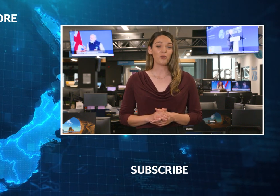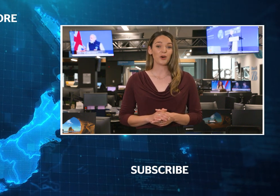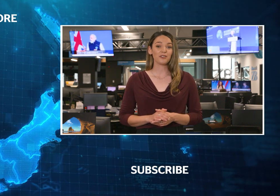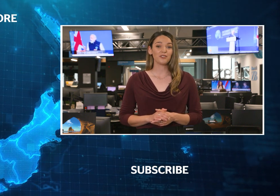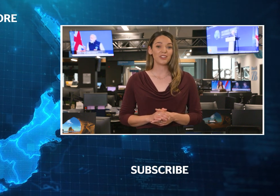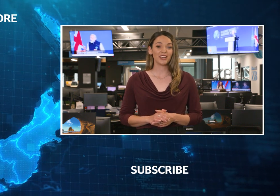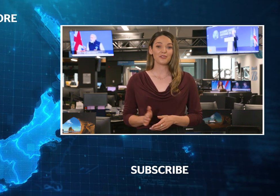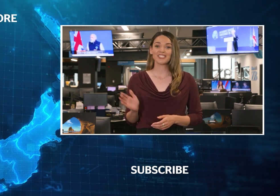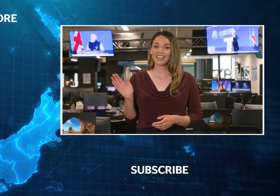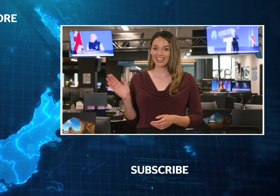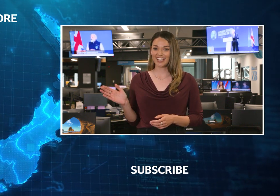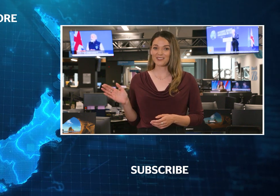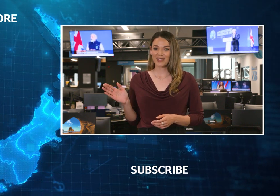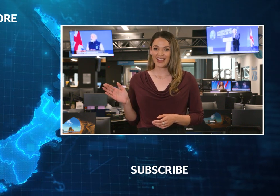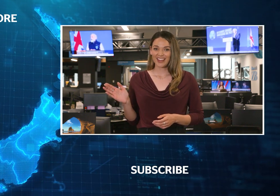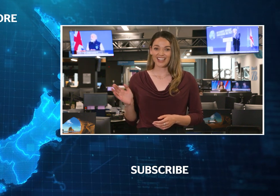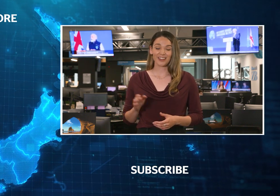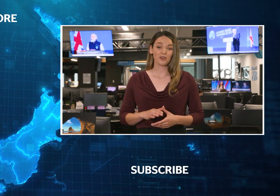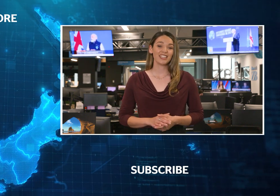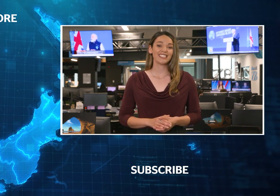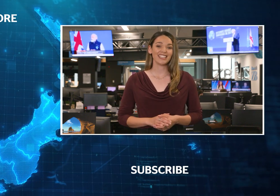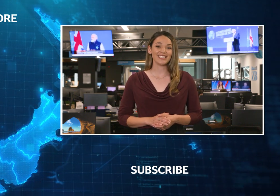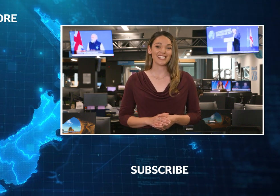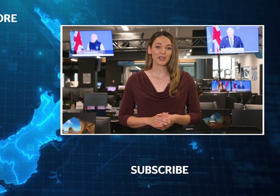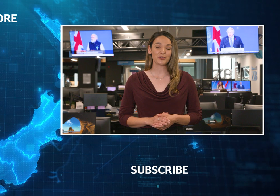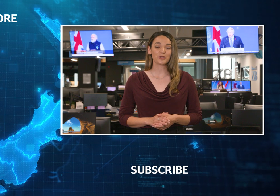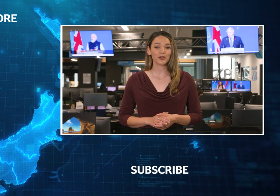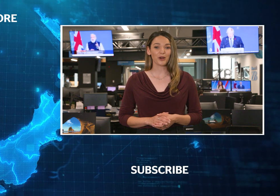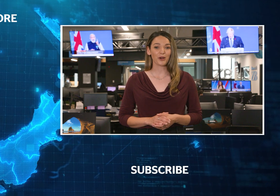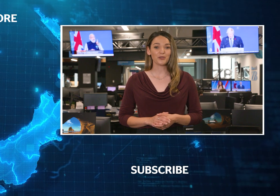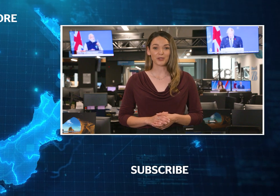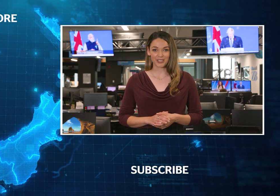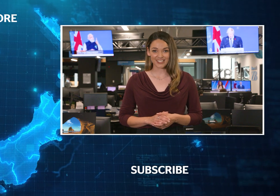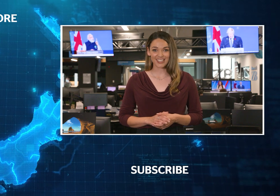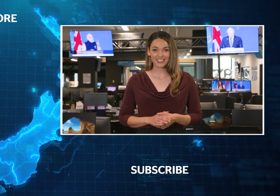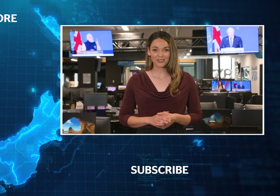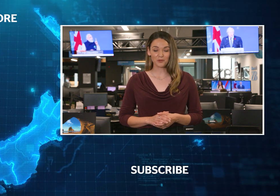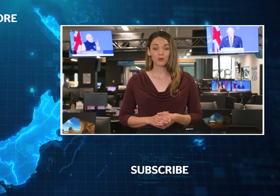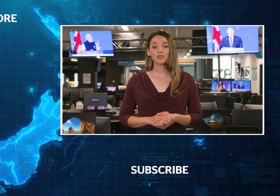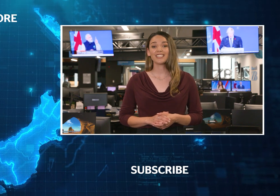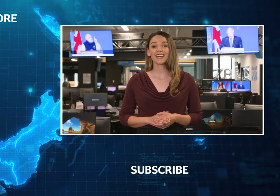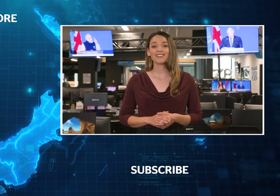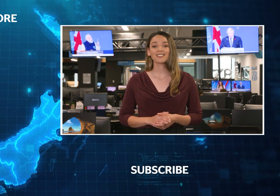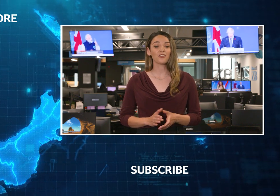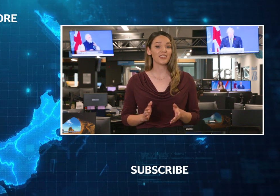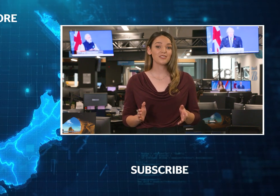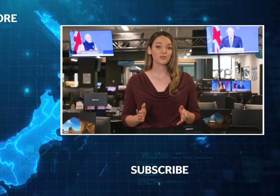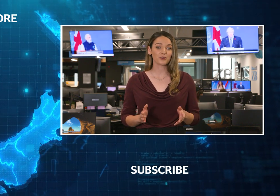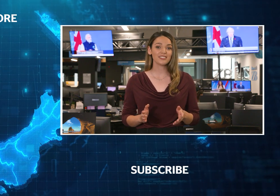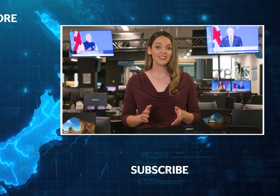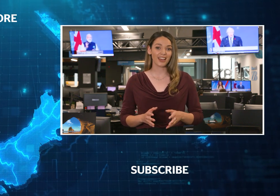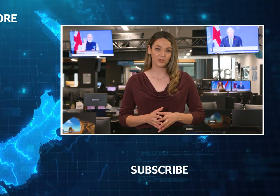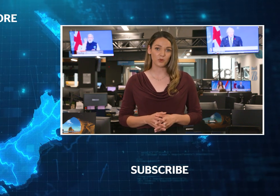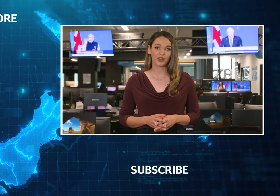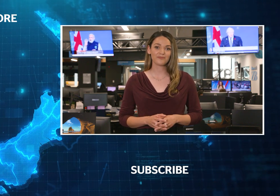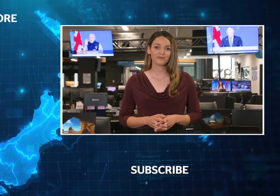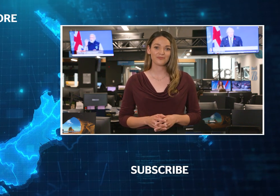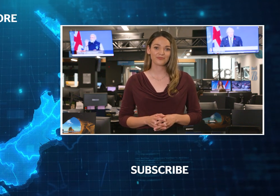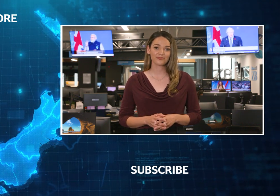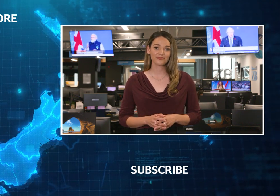We check out one of the videos here. And head over to nzherald.co.nz for more details on these stories and more.